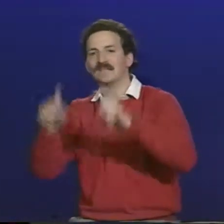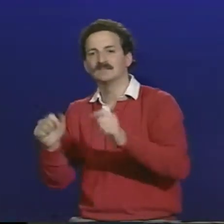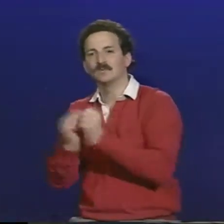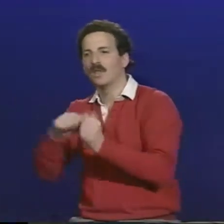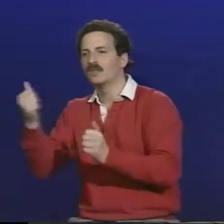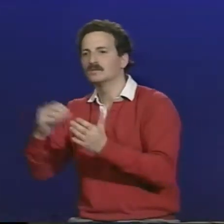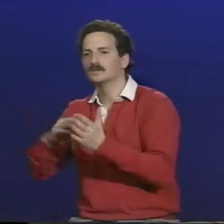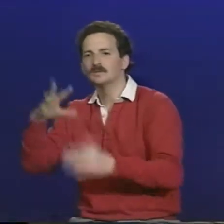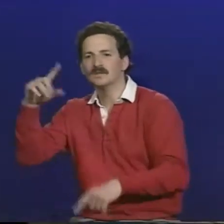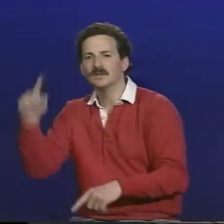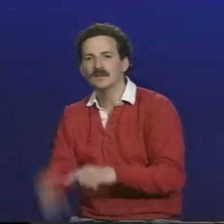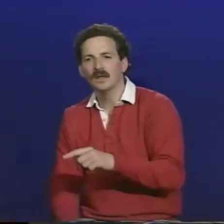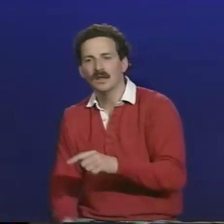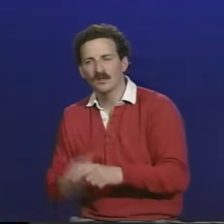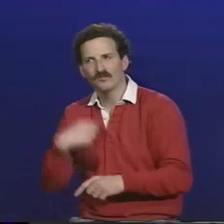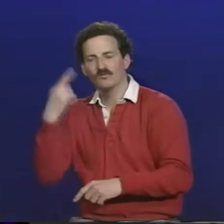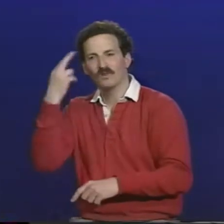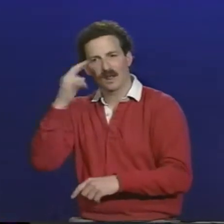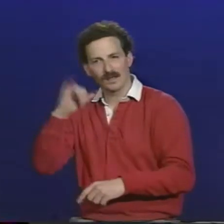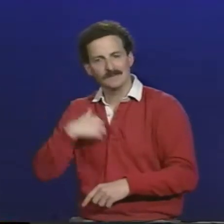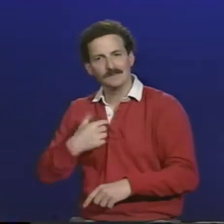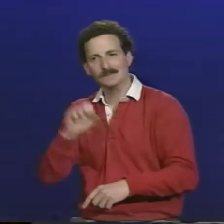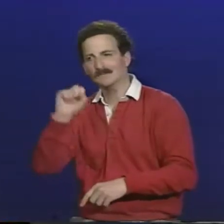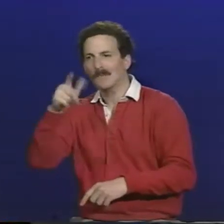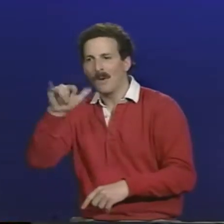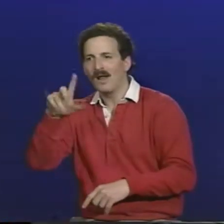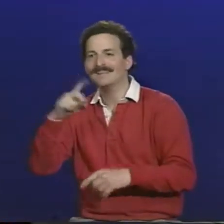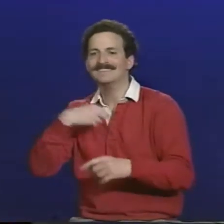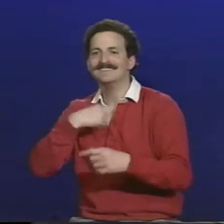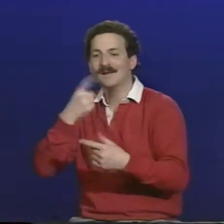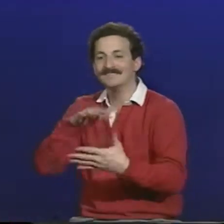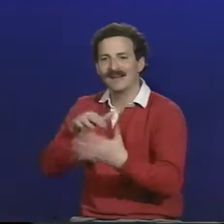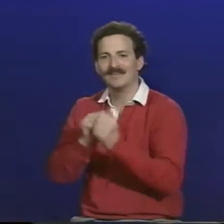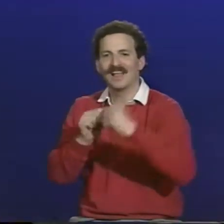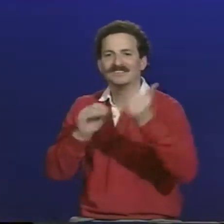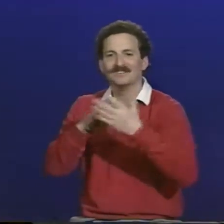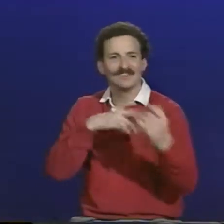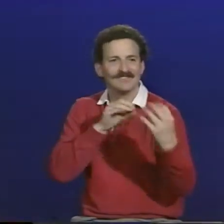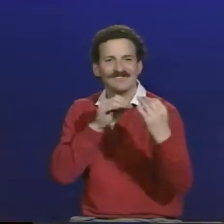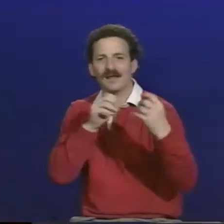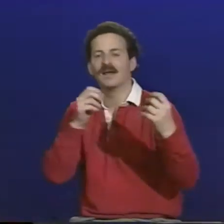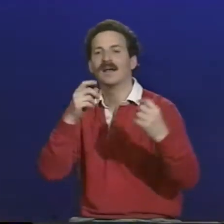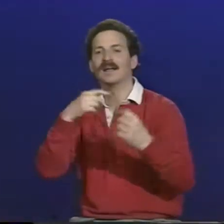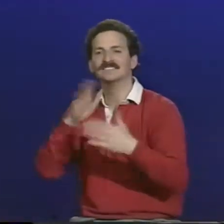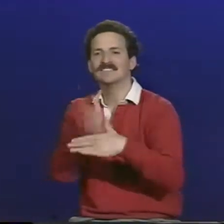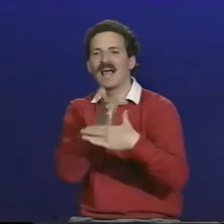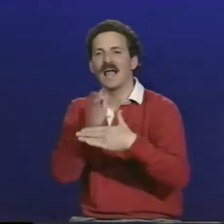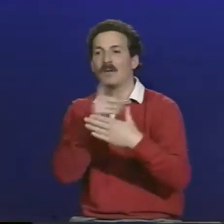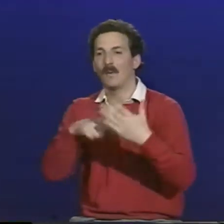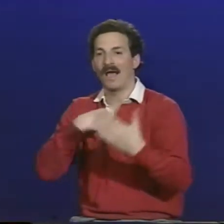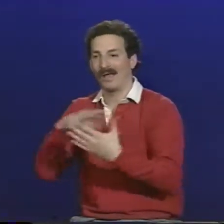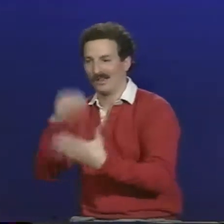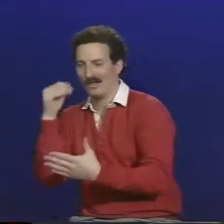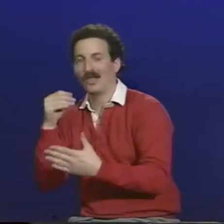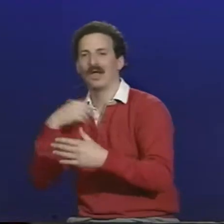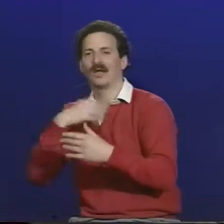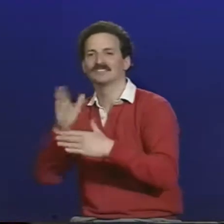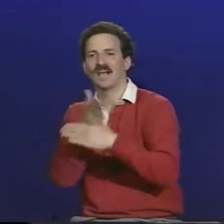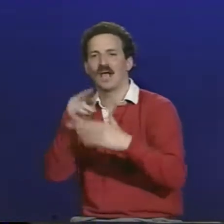talking about such things as not being able to study with the other students for a test. I was so spoiled at Gallaudet because I was always used to